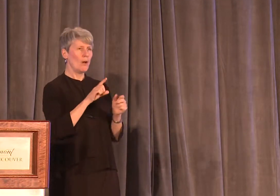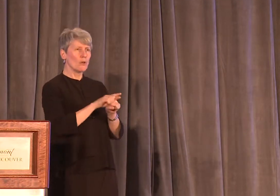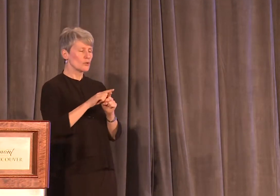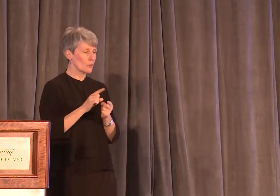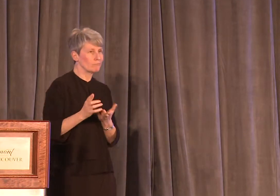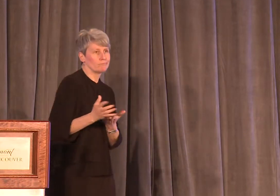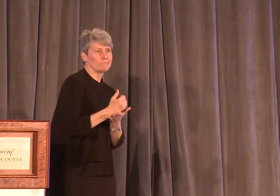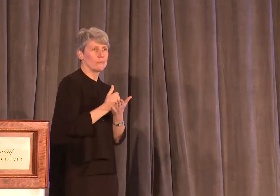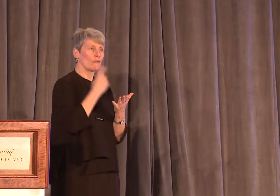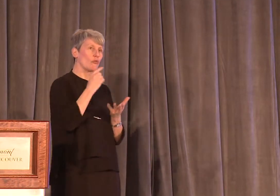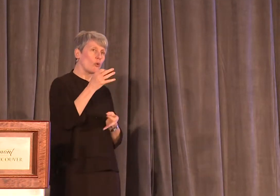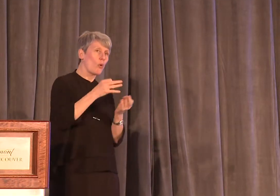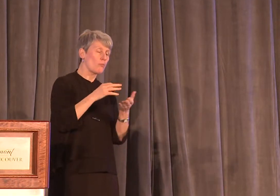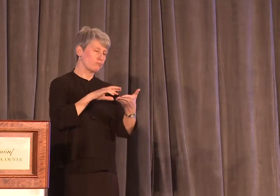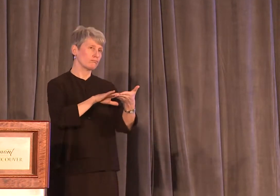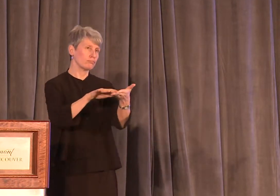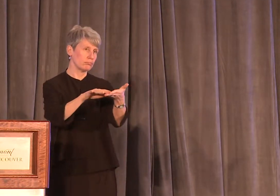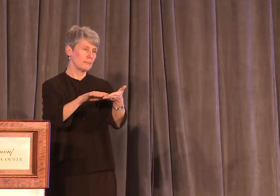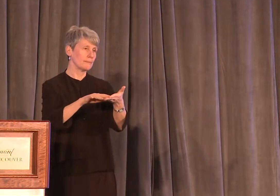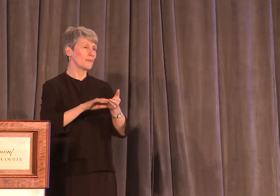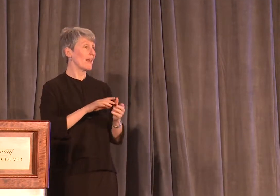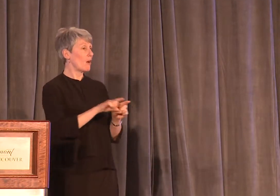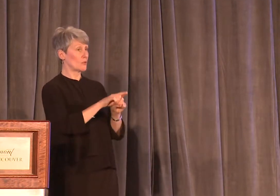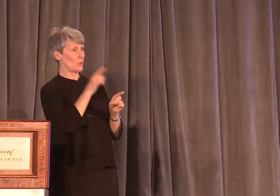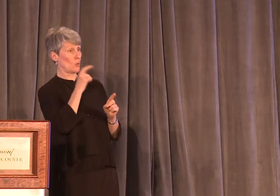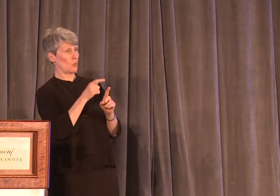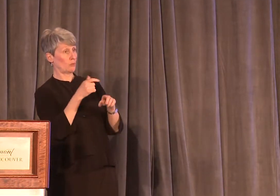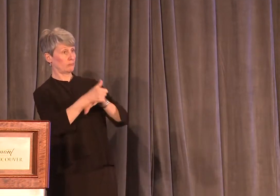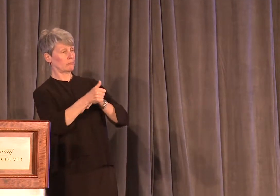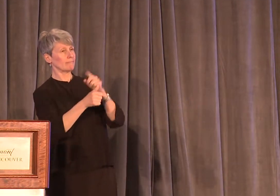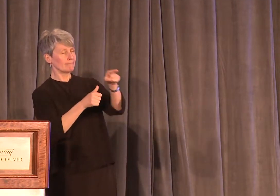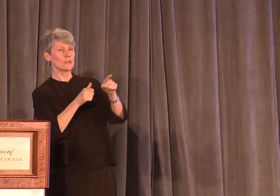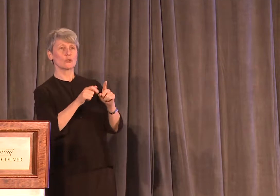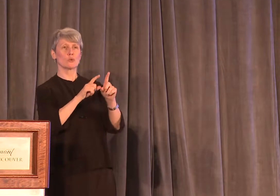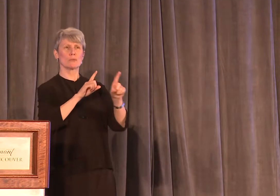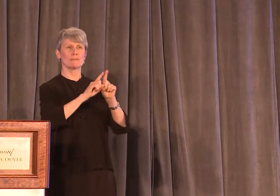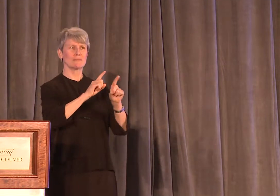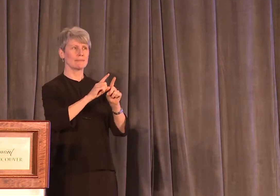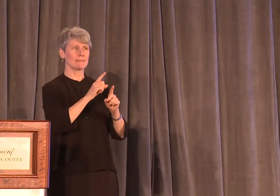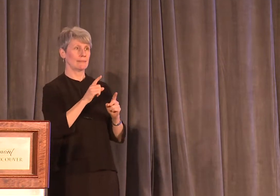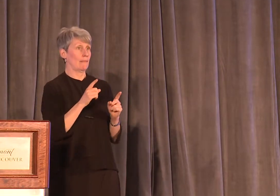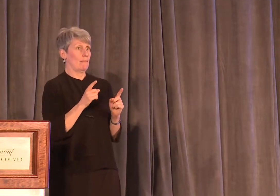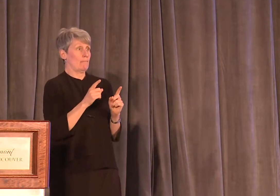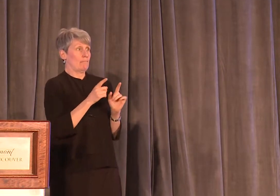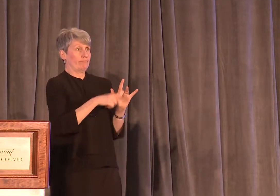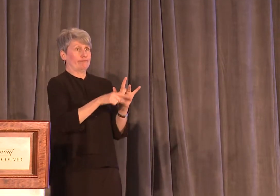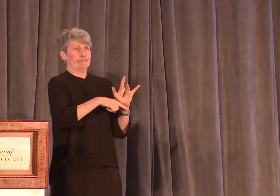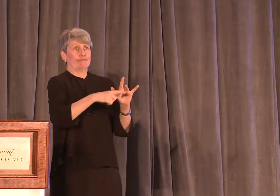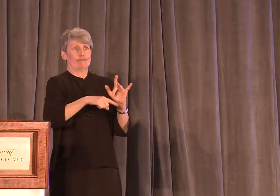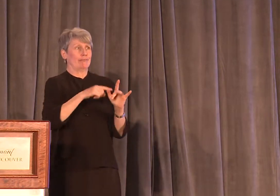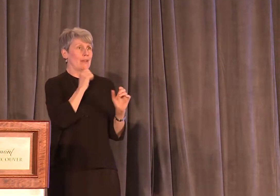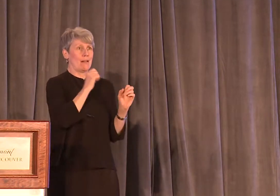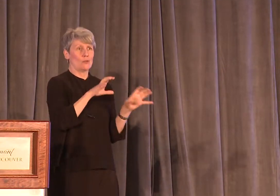even questioning the suspect. These things were routinely being skipped. Further, I found repeated